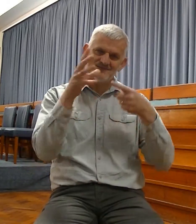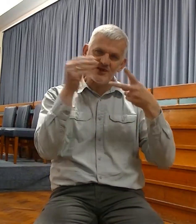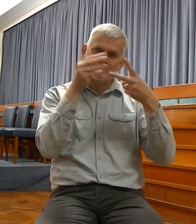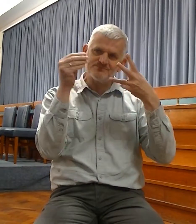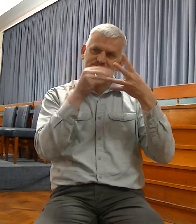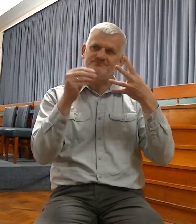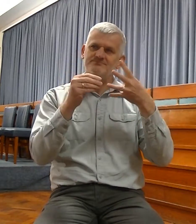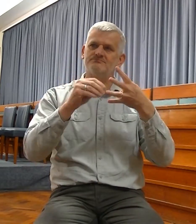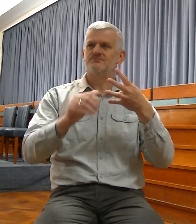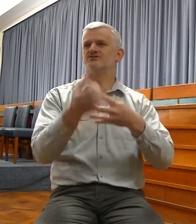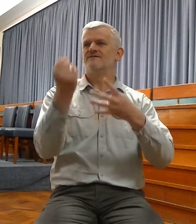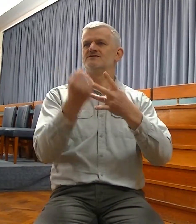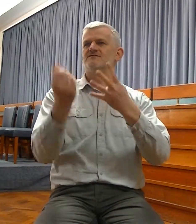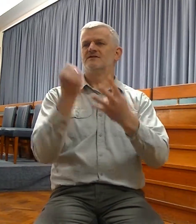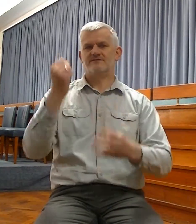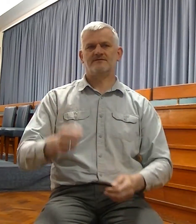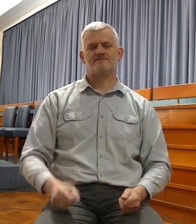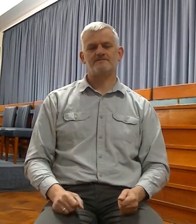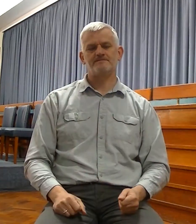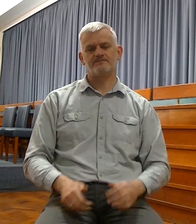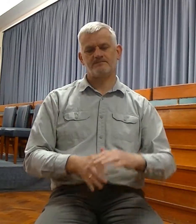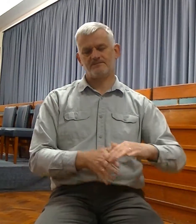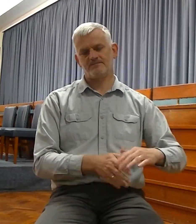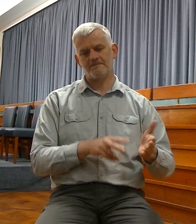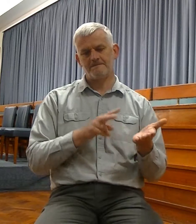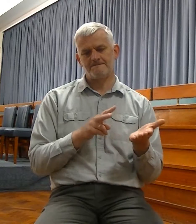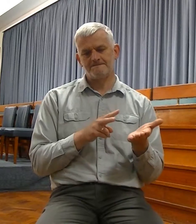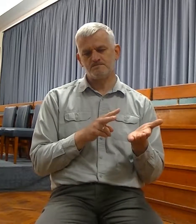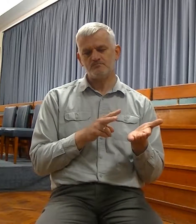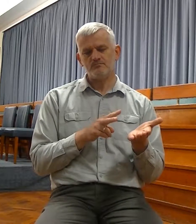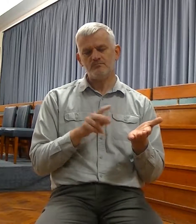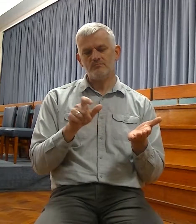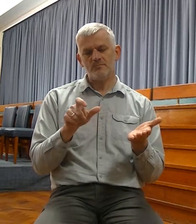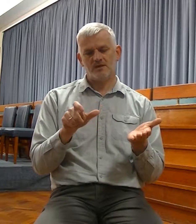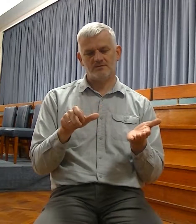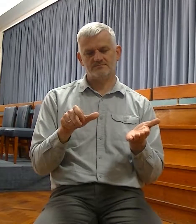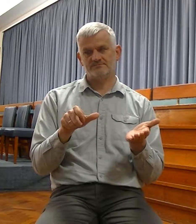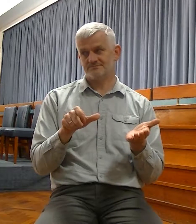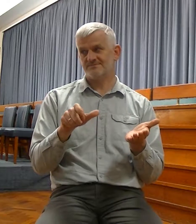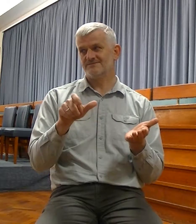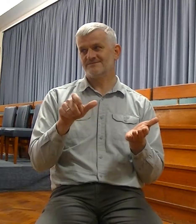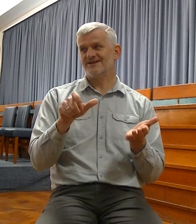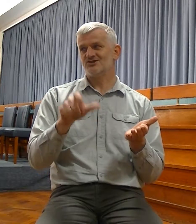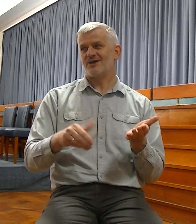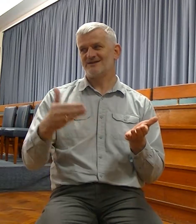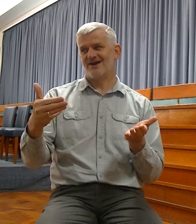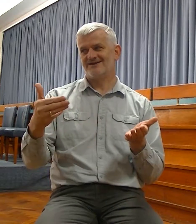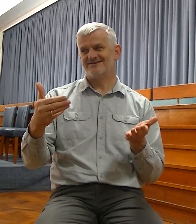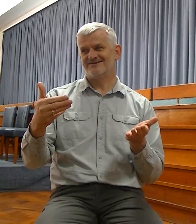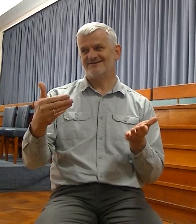that these words are being fulfilled spiritually in New Testament days. Behold, the days, days come, said